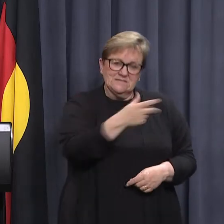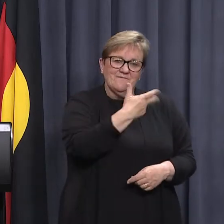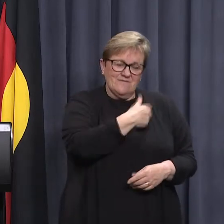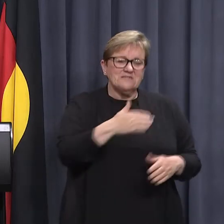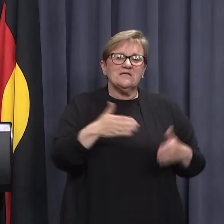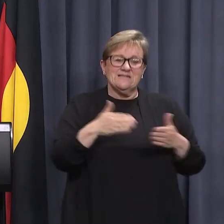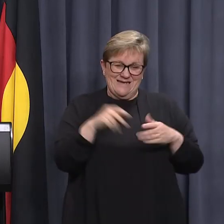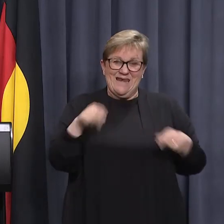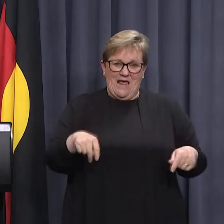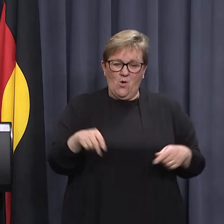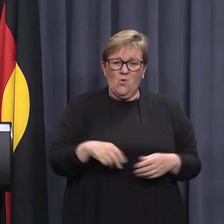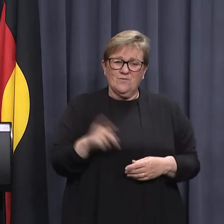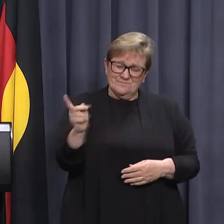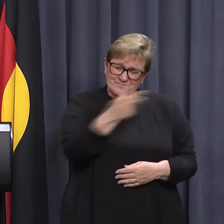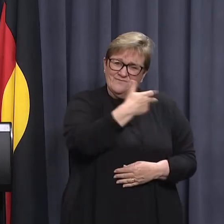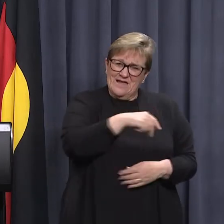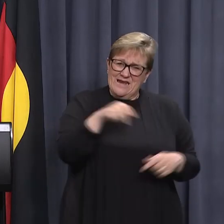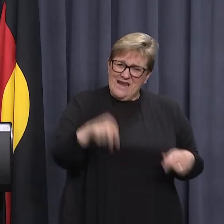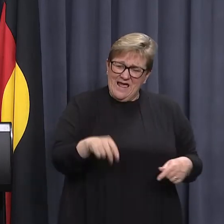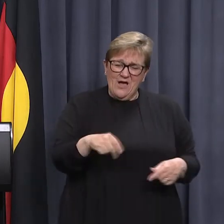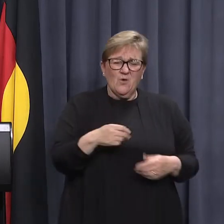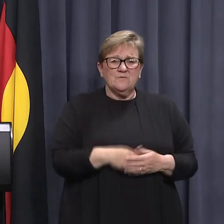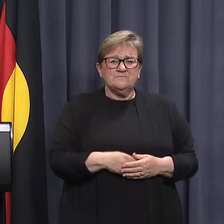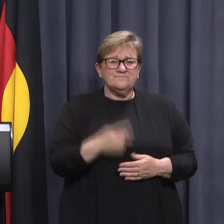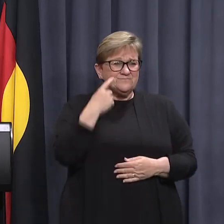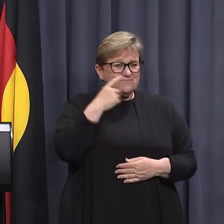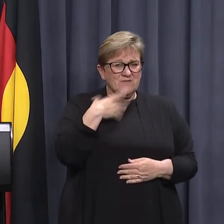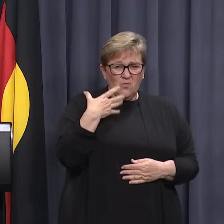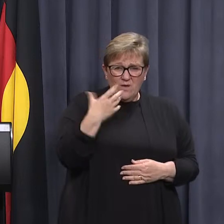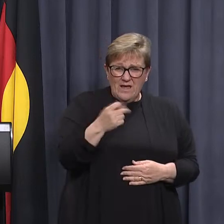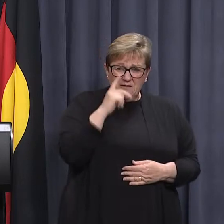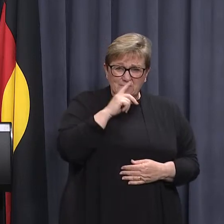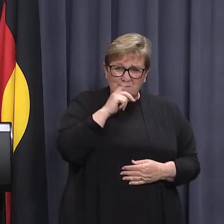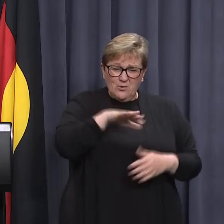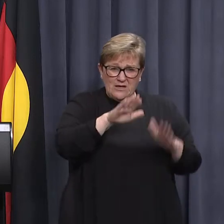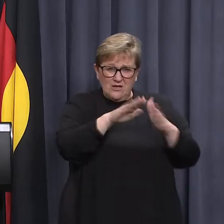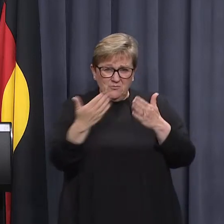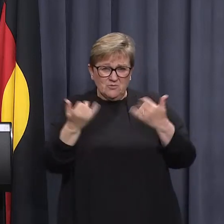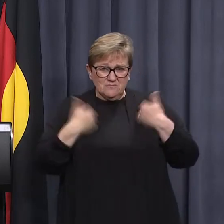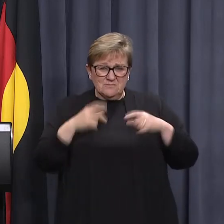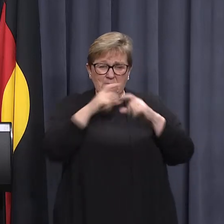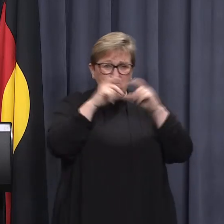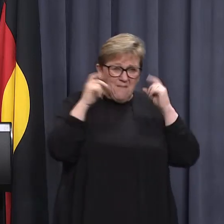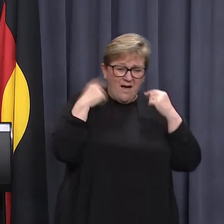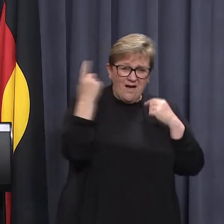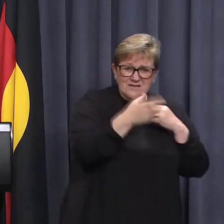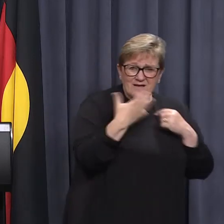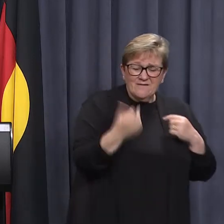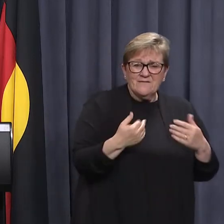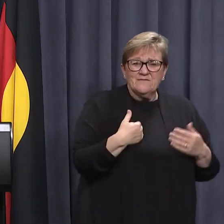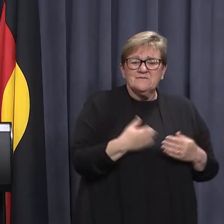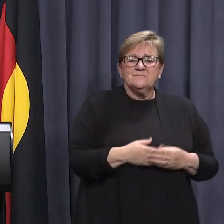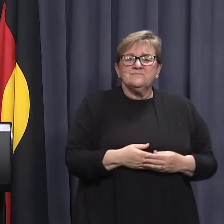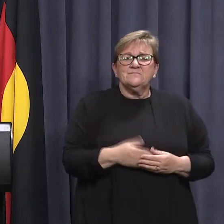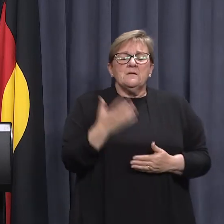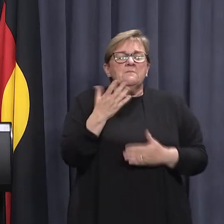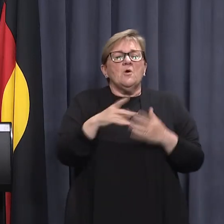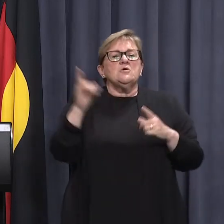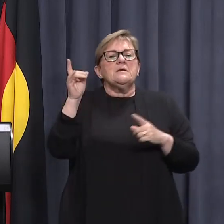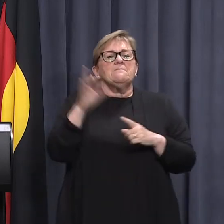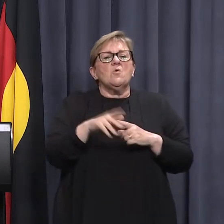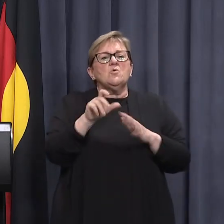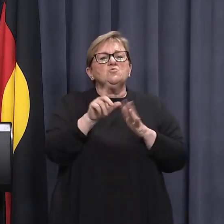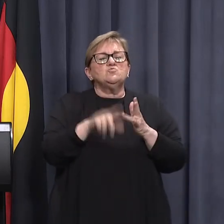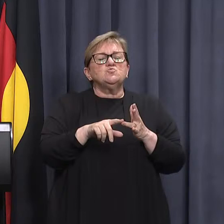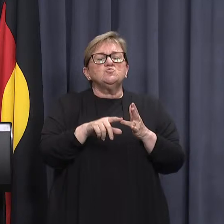vaccinated now. Go and get vaccinated now. You see that we've got cases out there in the community. We're all wearing masks. The most important thing you